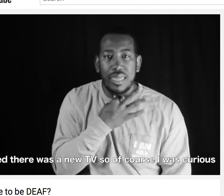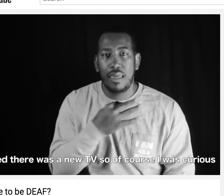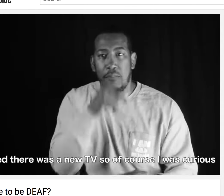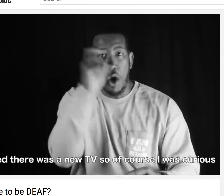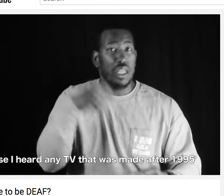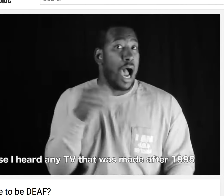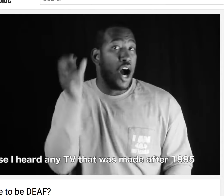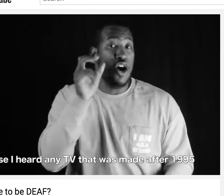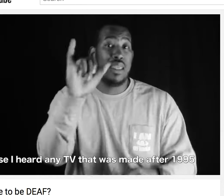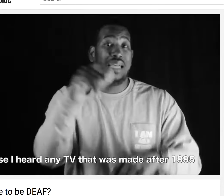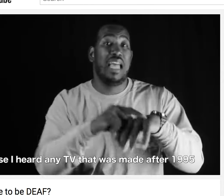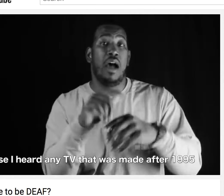And I was curious.